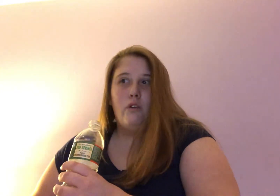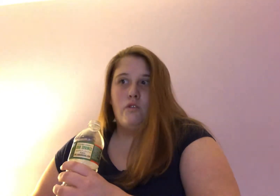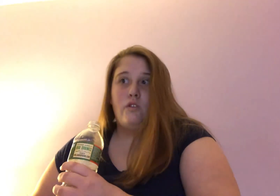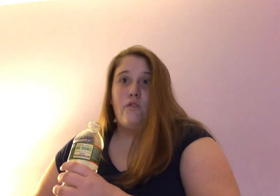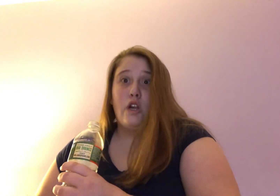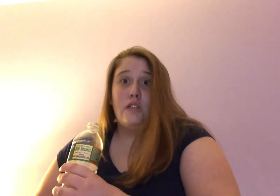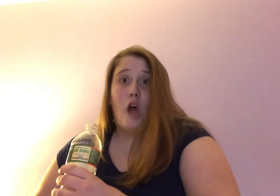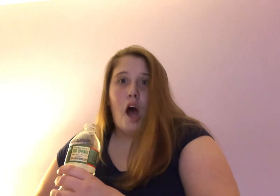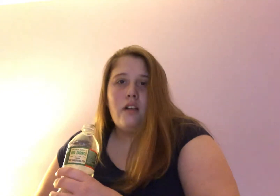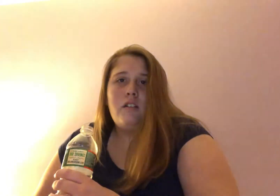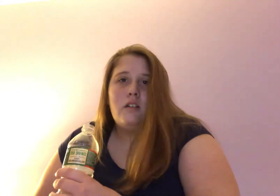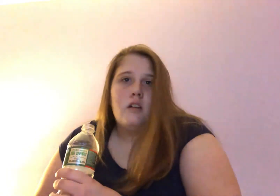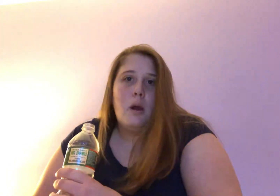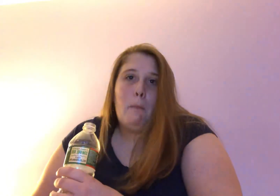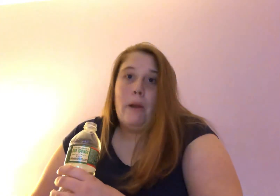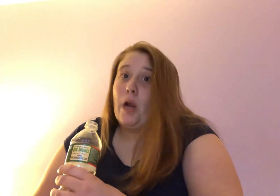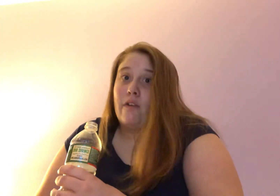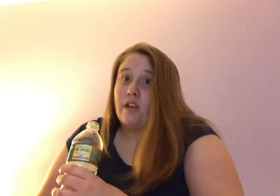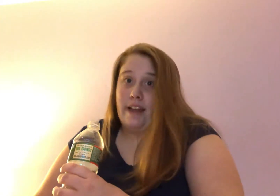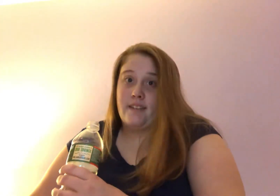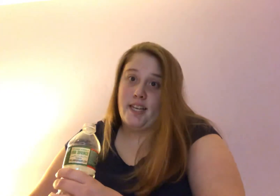for a song, but not for dancing.